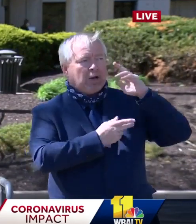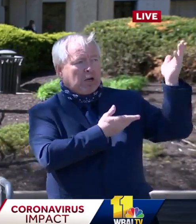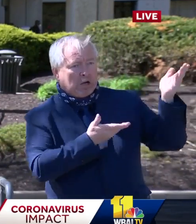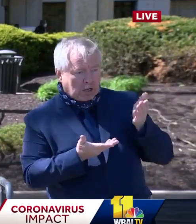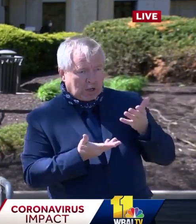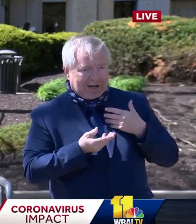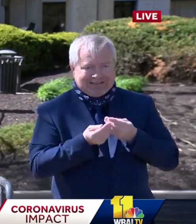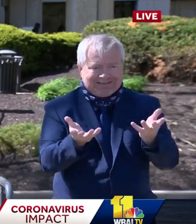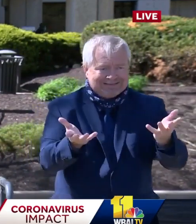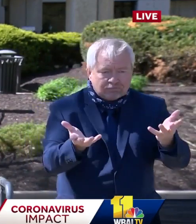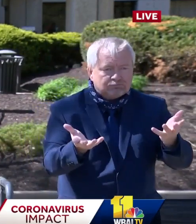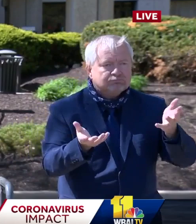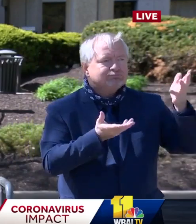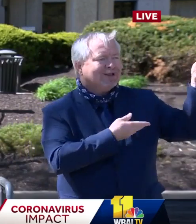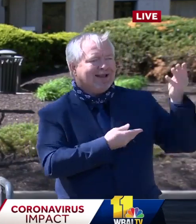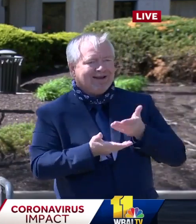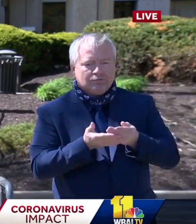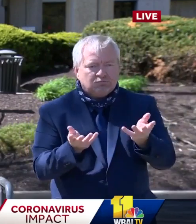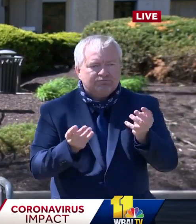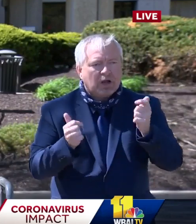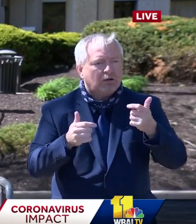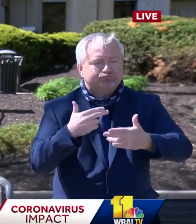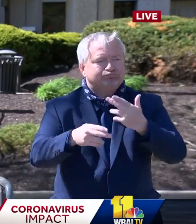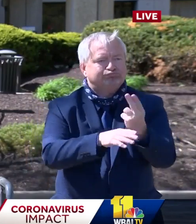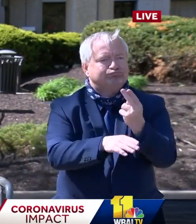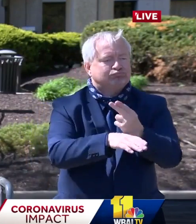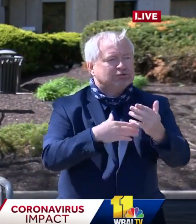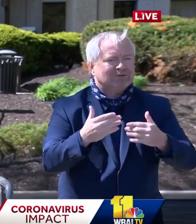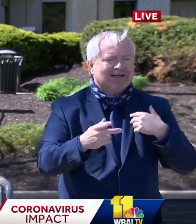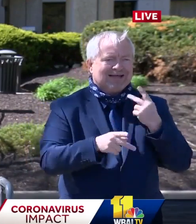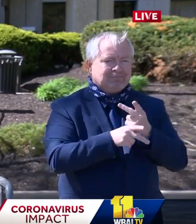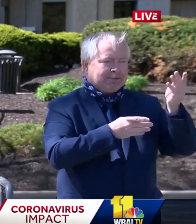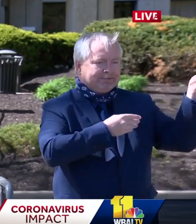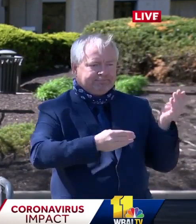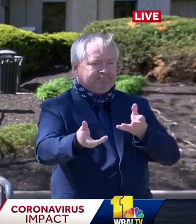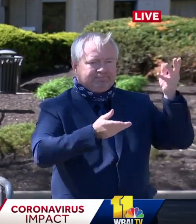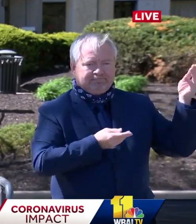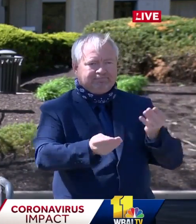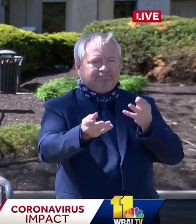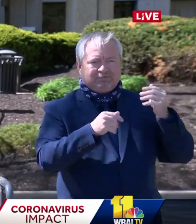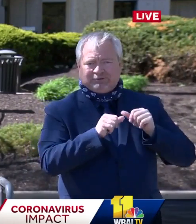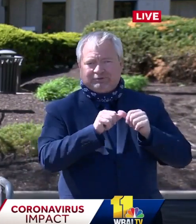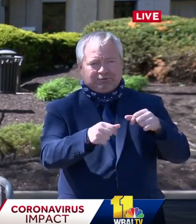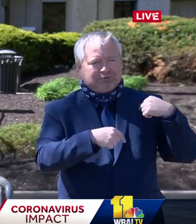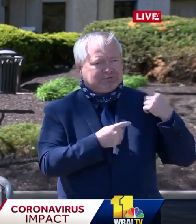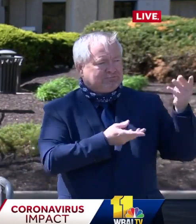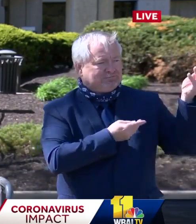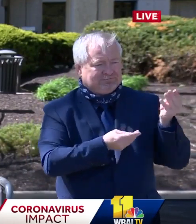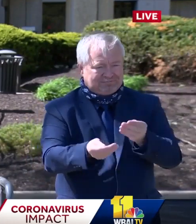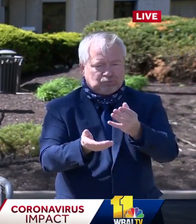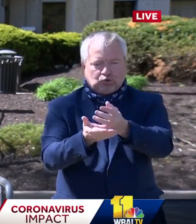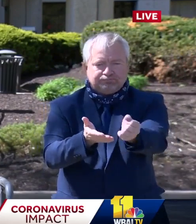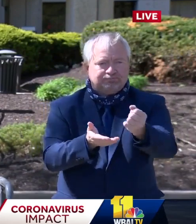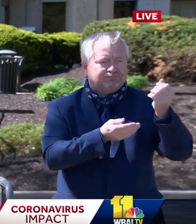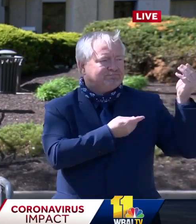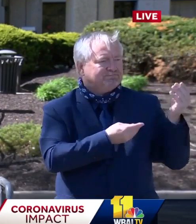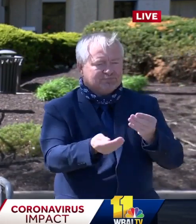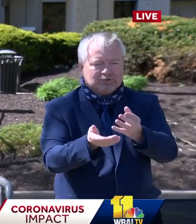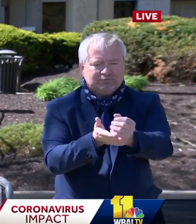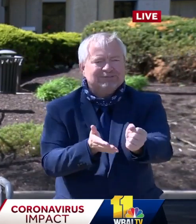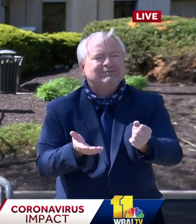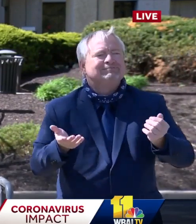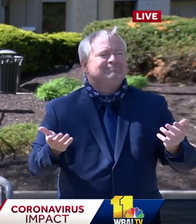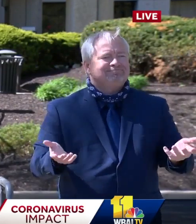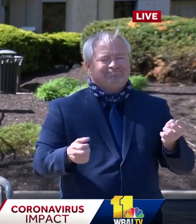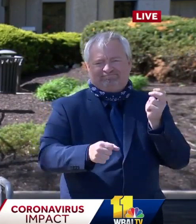in. So we're, we're just I would say keeping up with a almost adequate supply. But you know, it's, it's like digging in the sand,